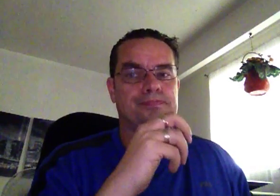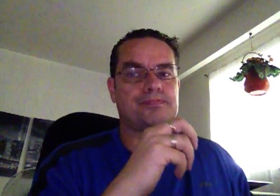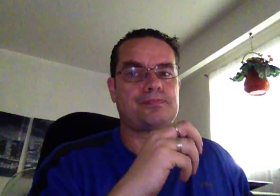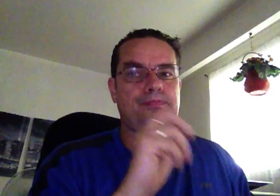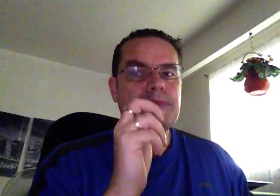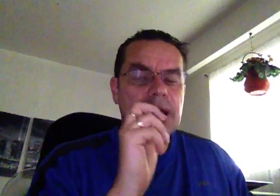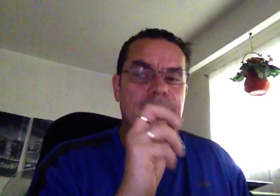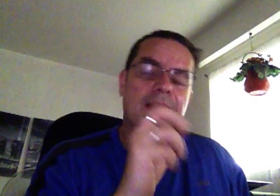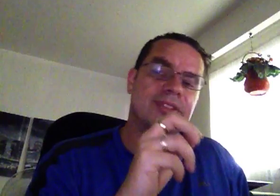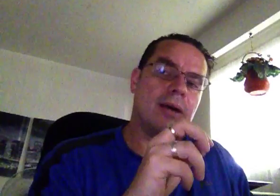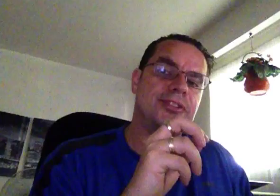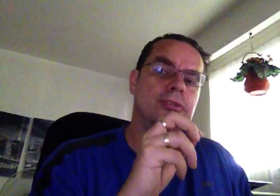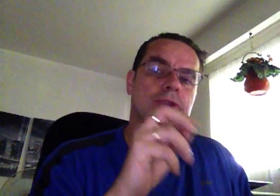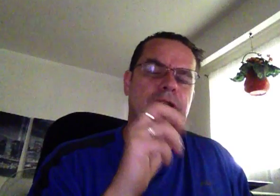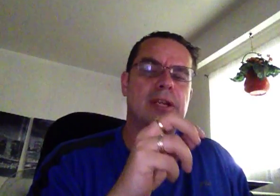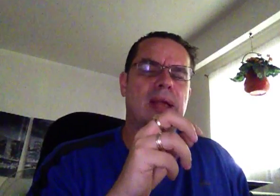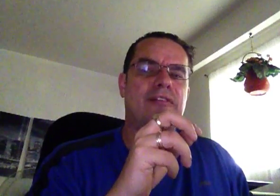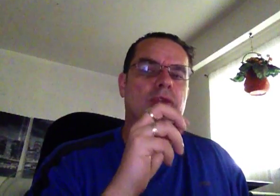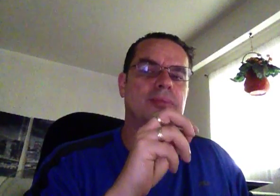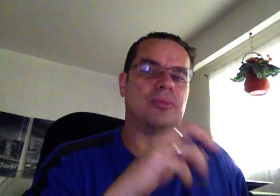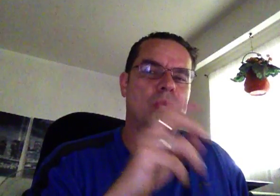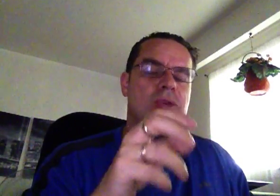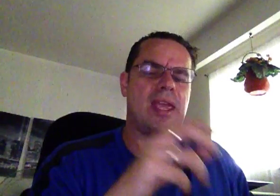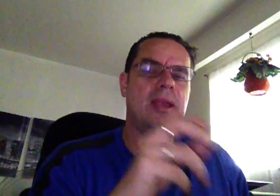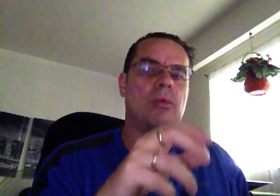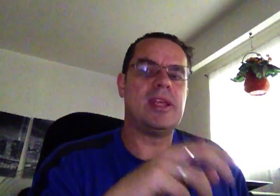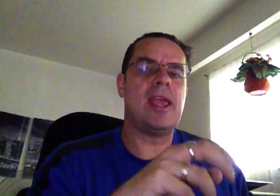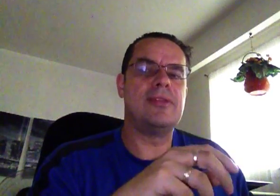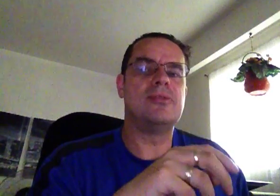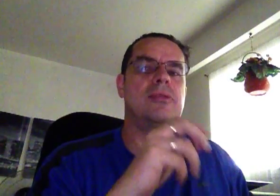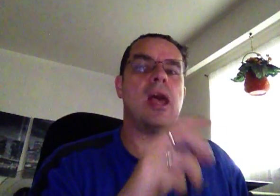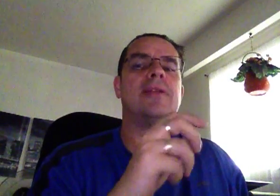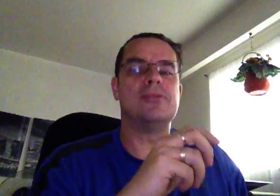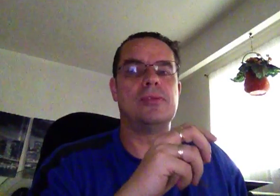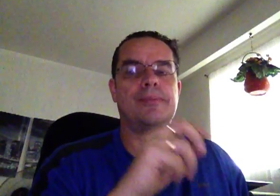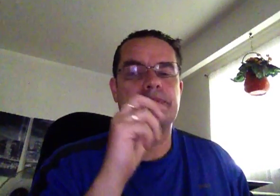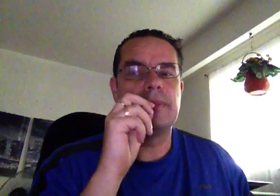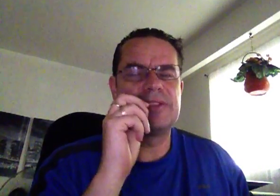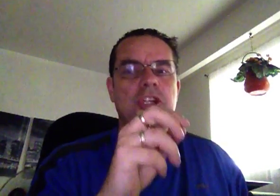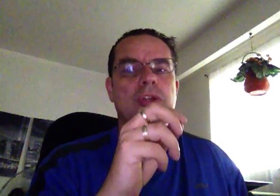So, it comes down to trading platforms and what you can and what you cannot do with them. Essentially,